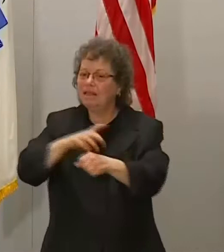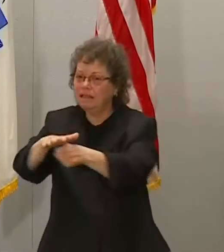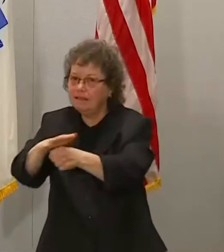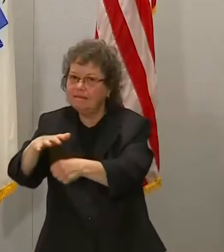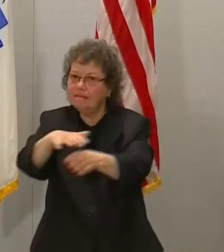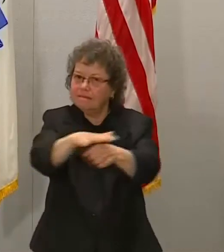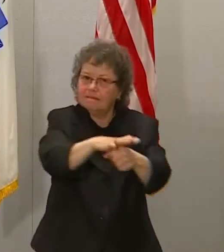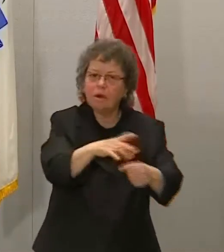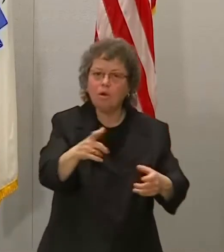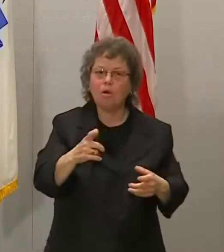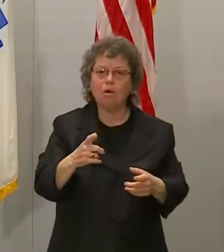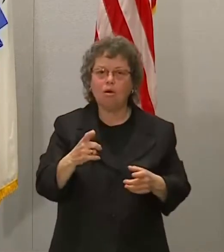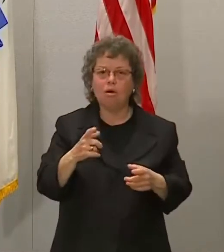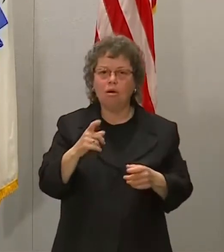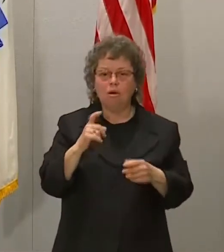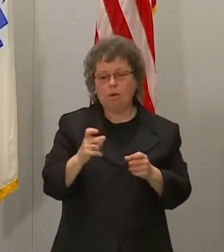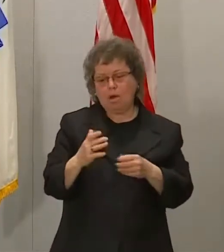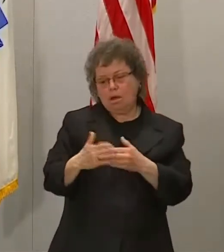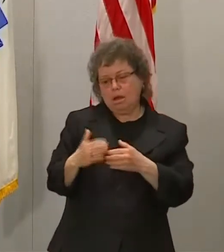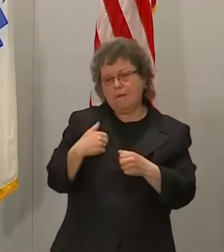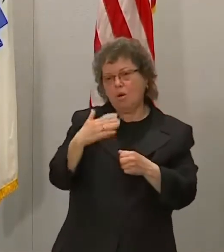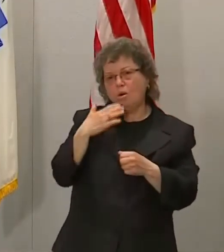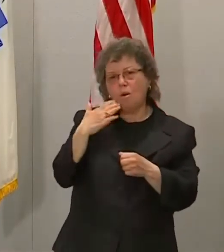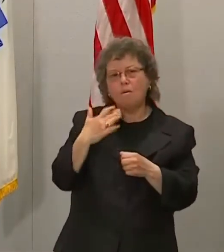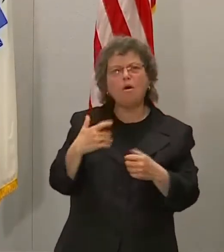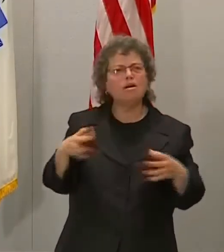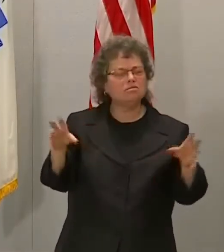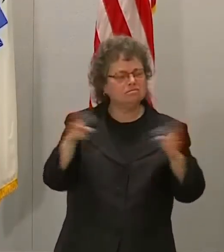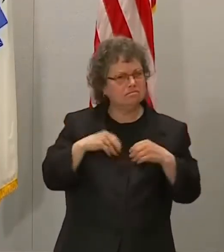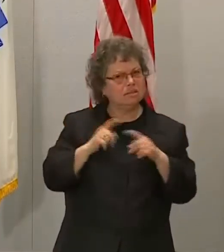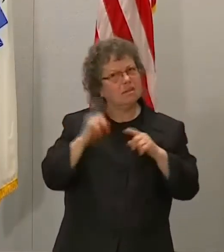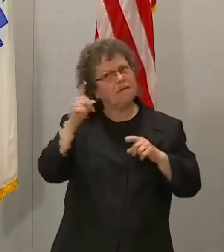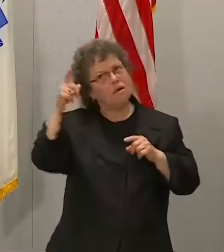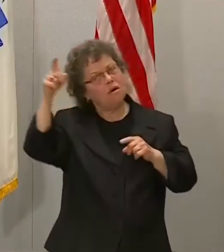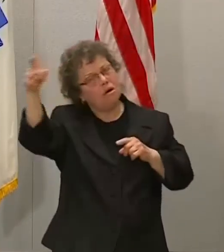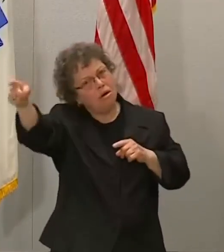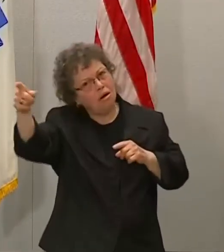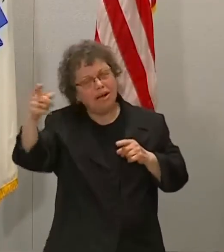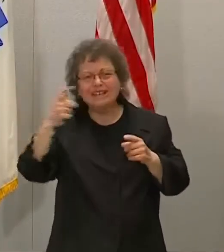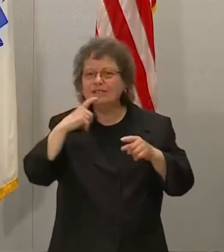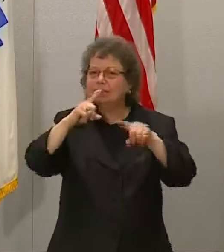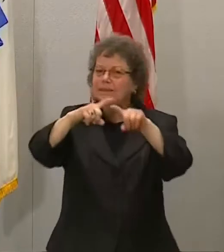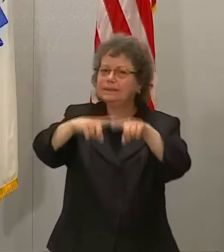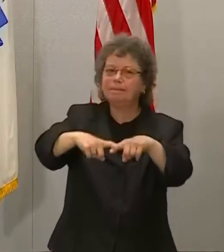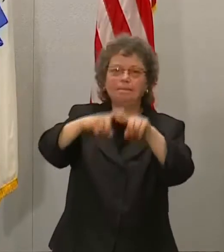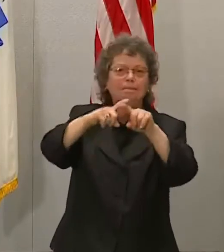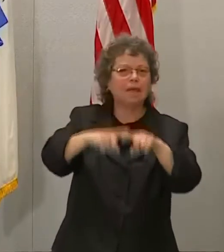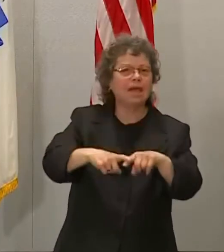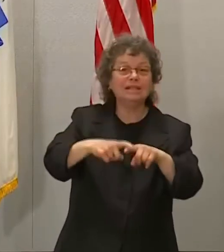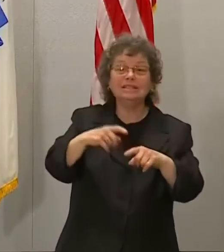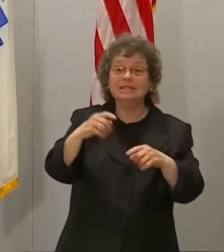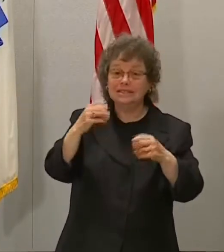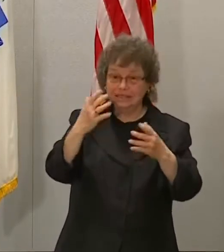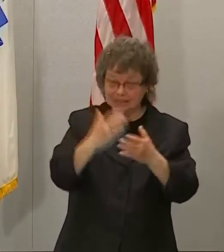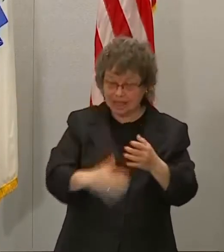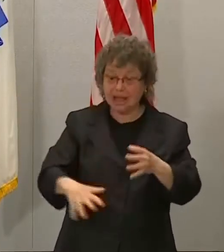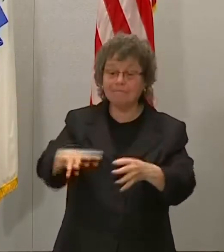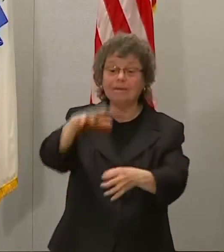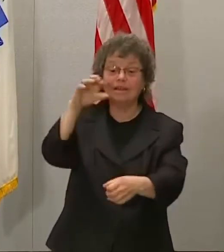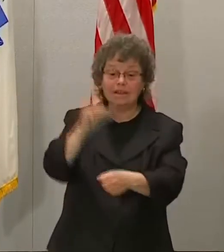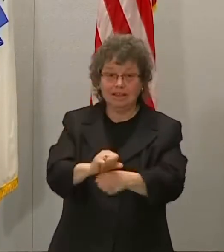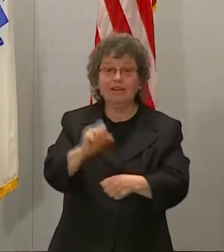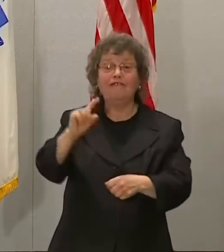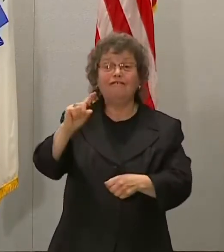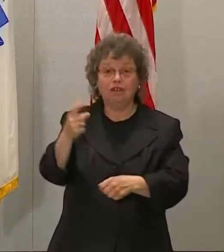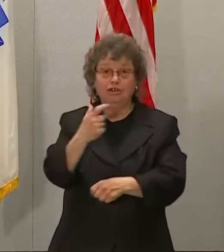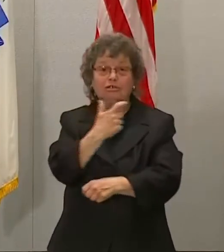first opportunity you have to book an appointment. There's also a bunch of people who don't take the first opportunity and come back and take the second one. The governor, go